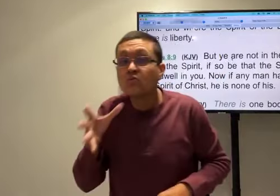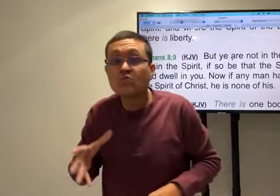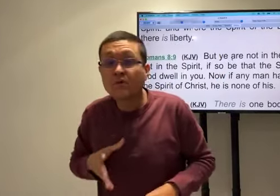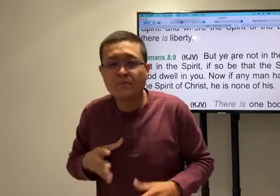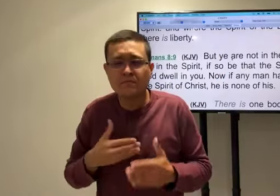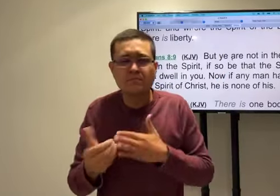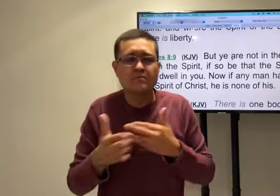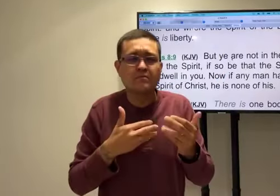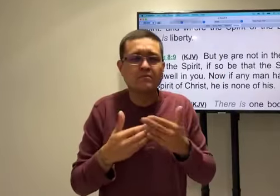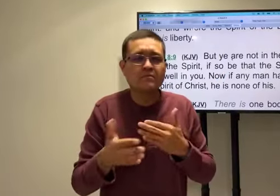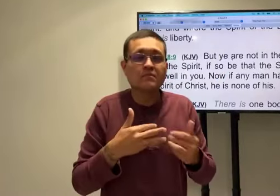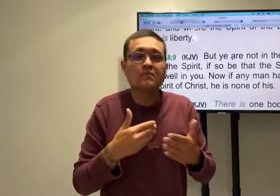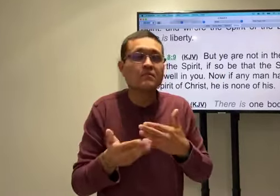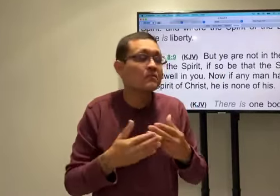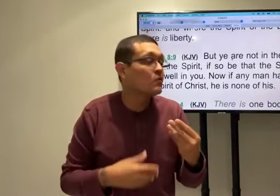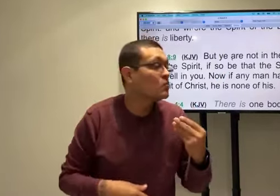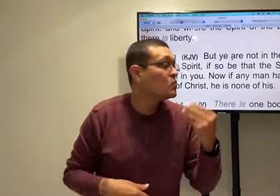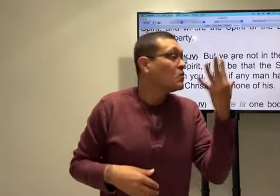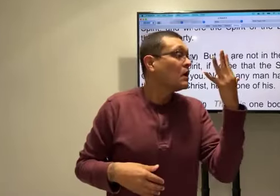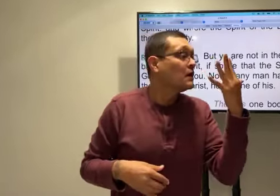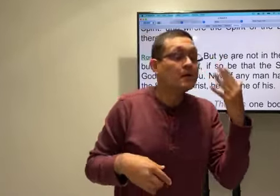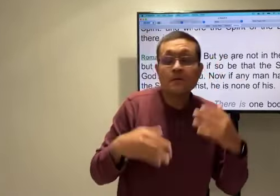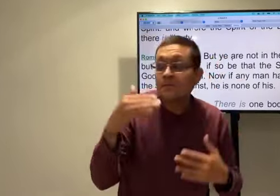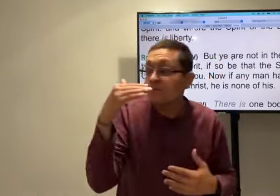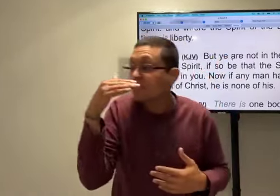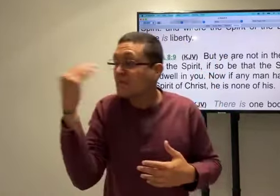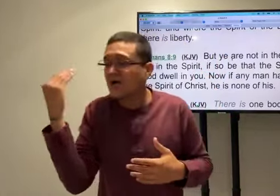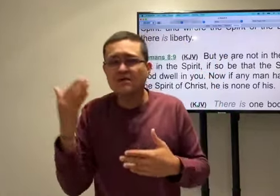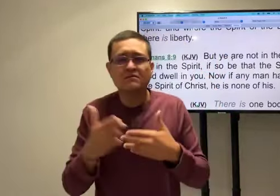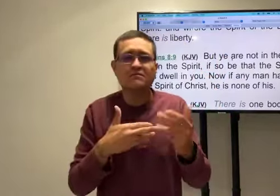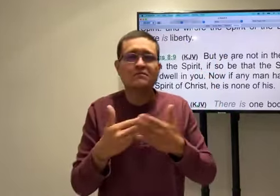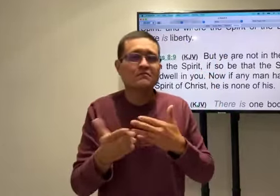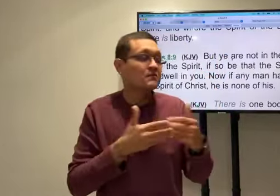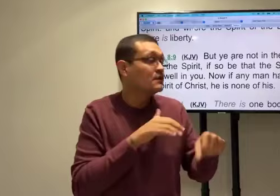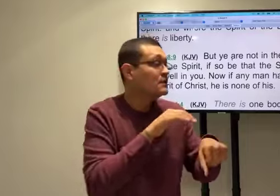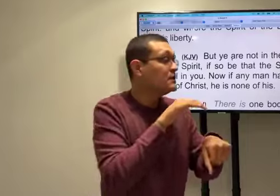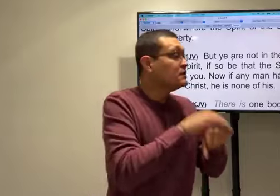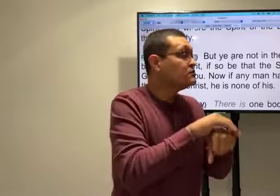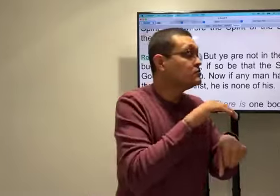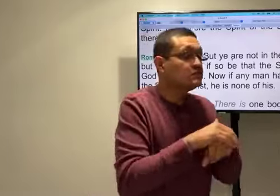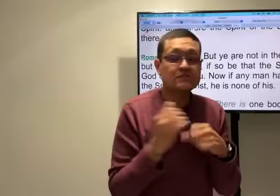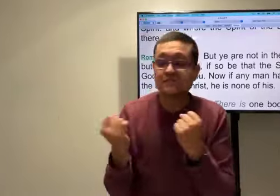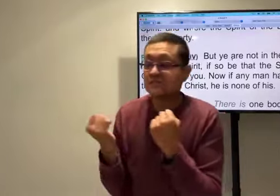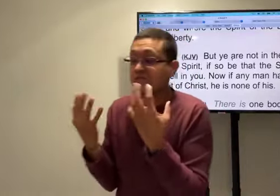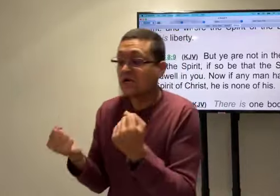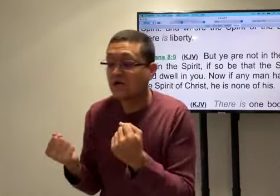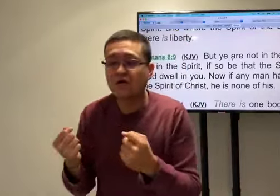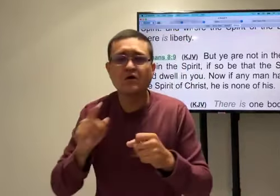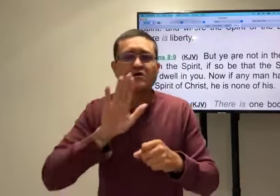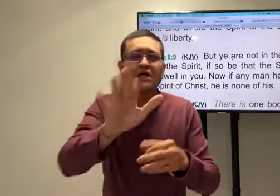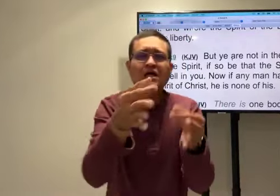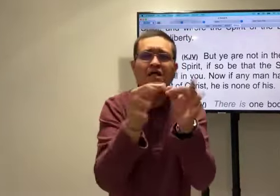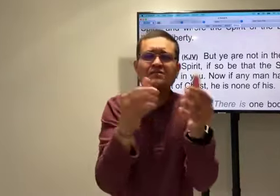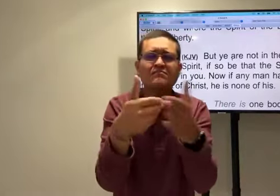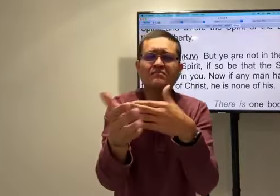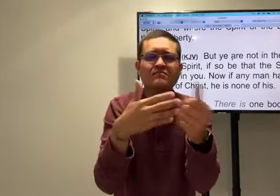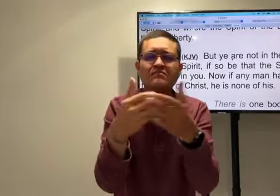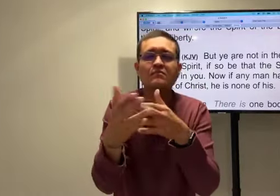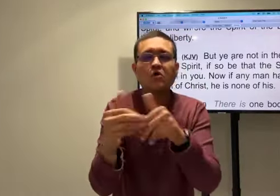Again, talking about men and women here. Does it matter? They're white or black. English. Or if they speak or